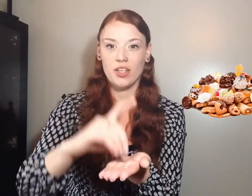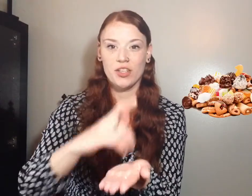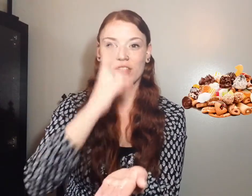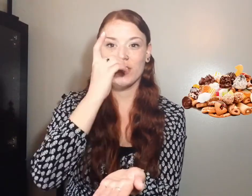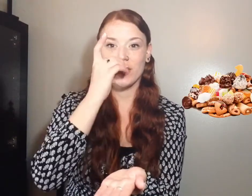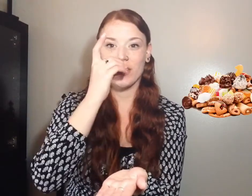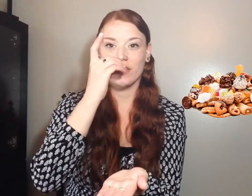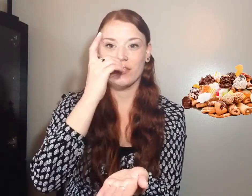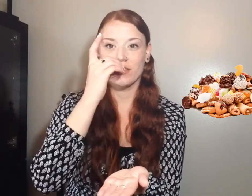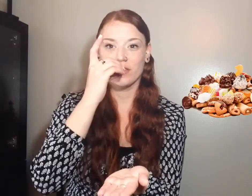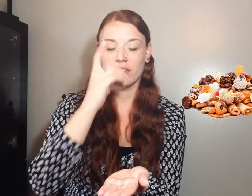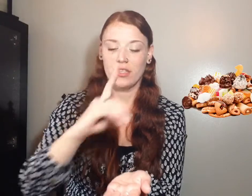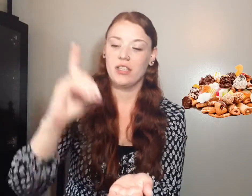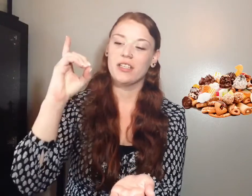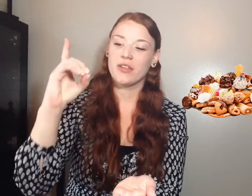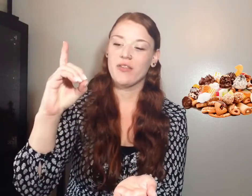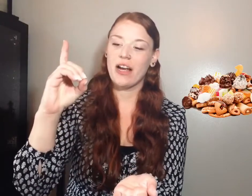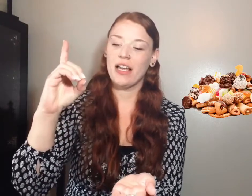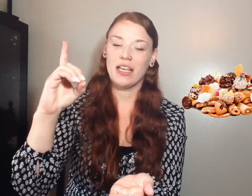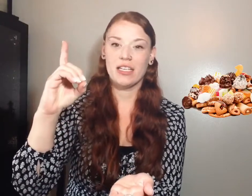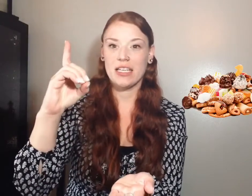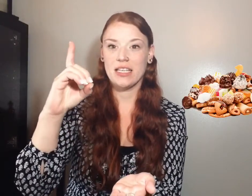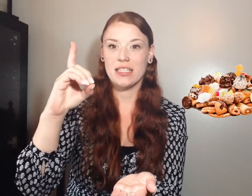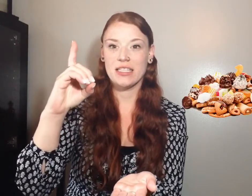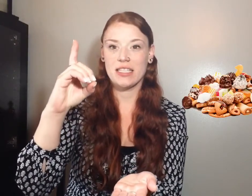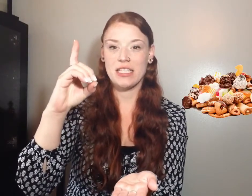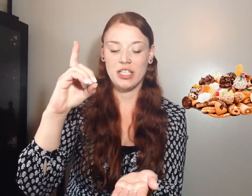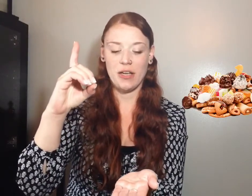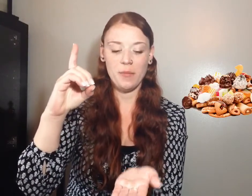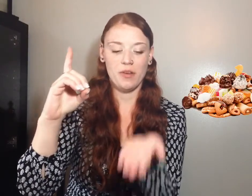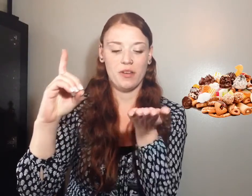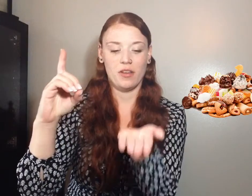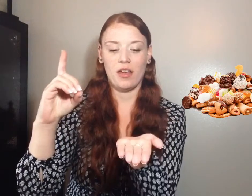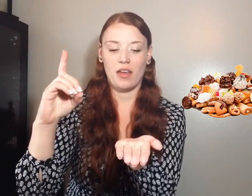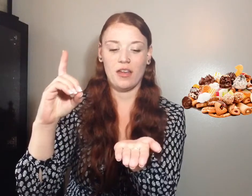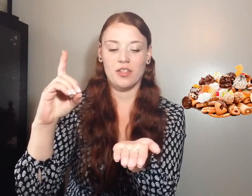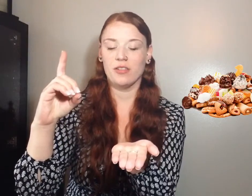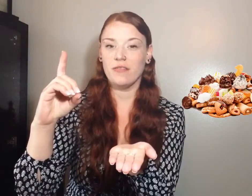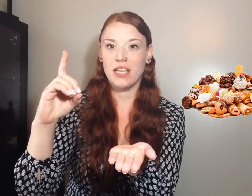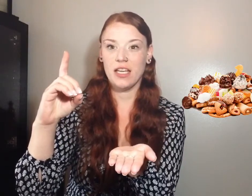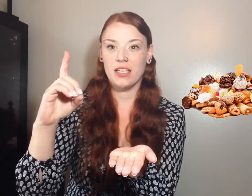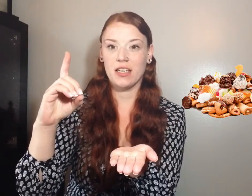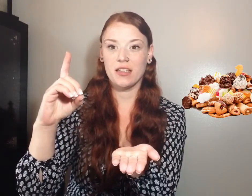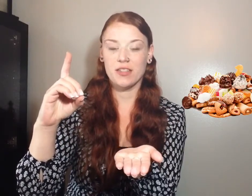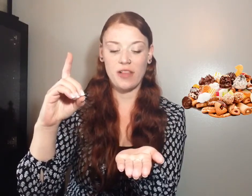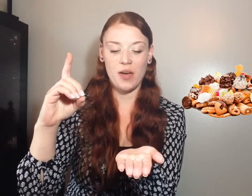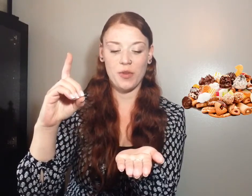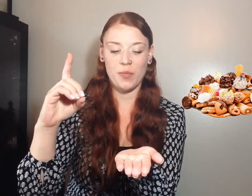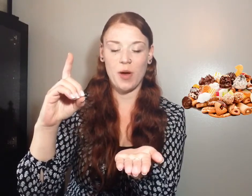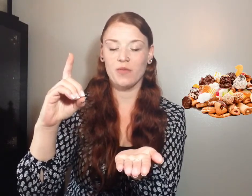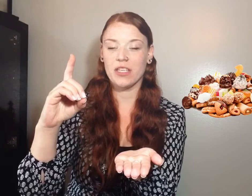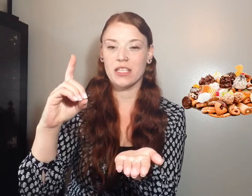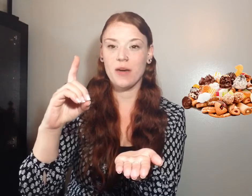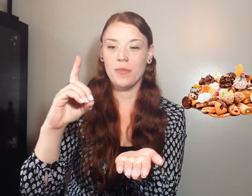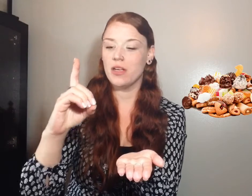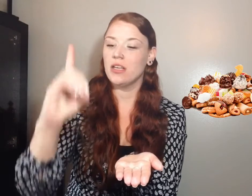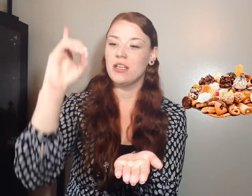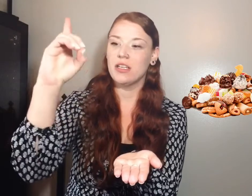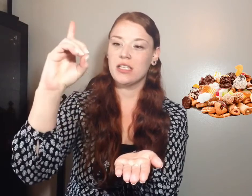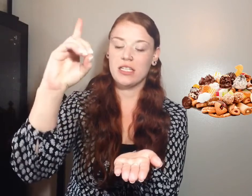Dessert. Dessert. So your right hand is the D shape and your left hand is flat with the palm facing up. The D